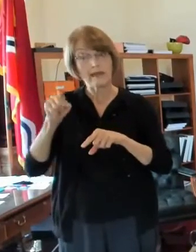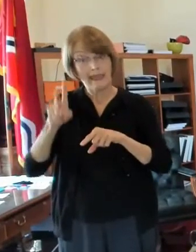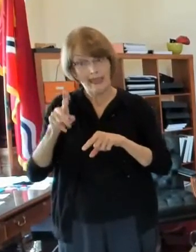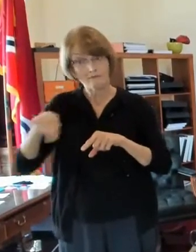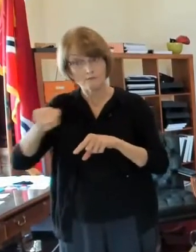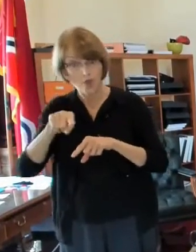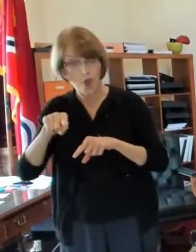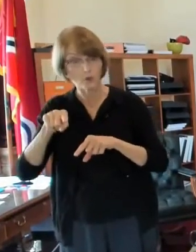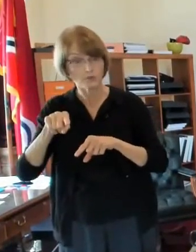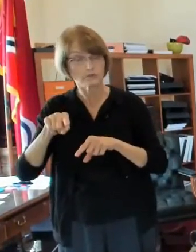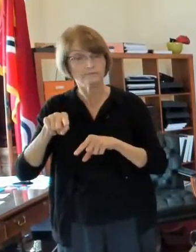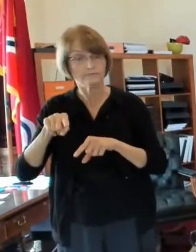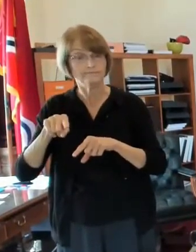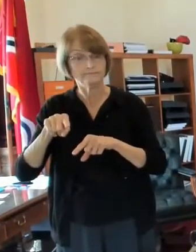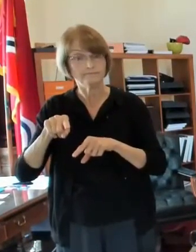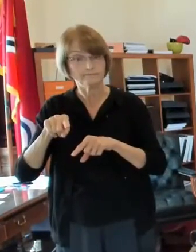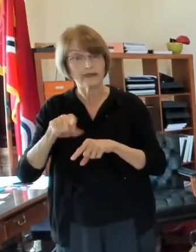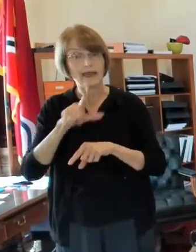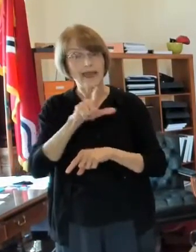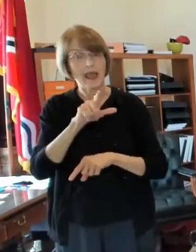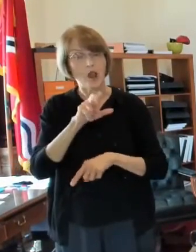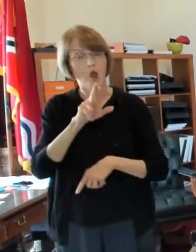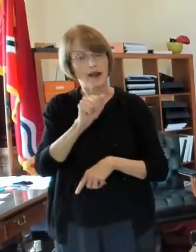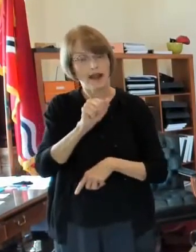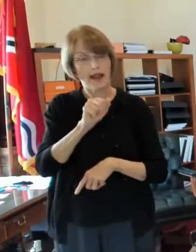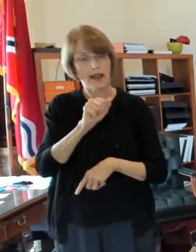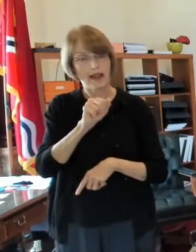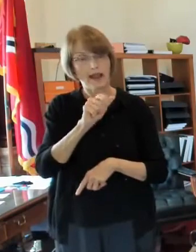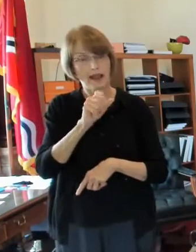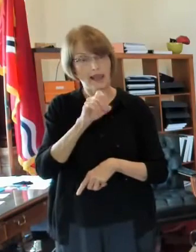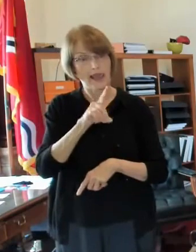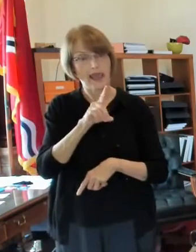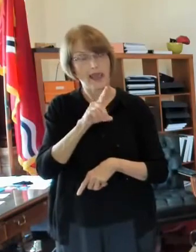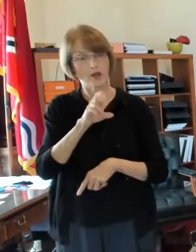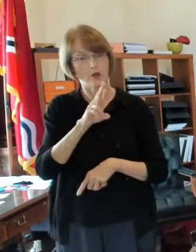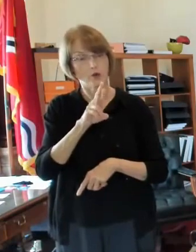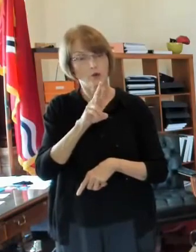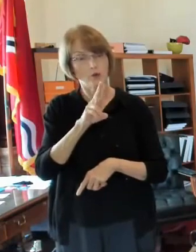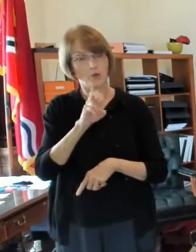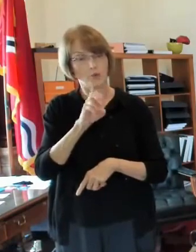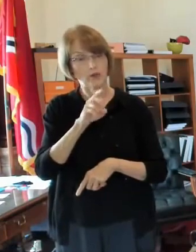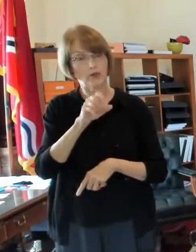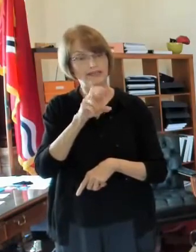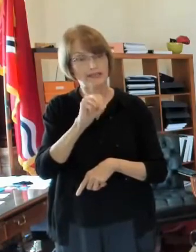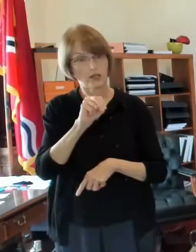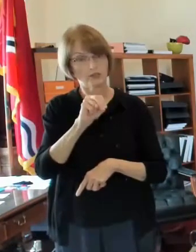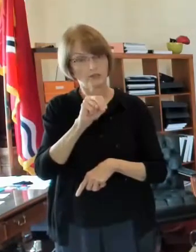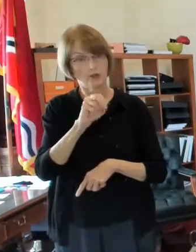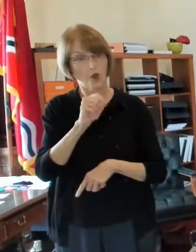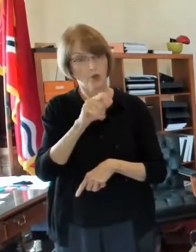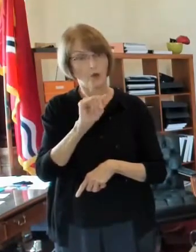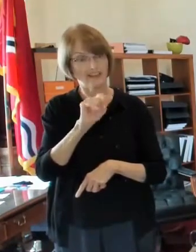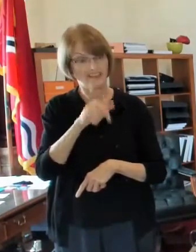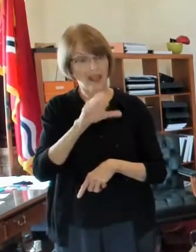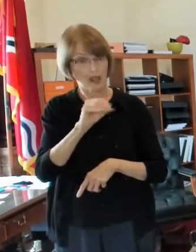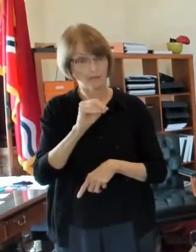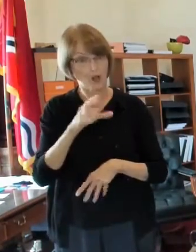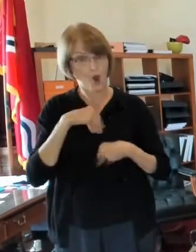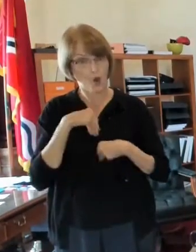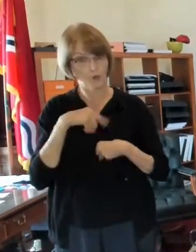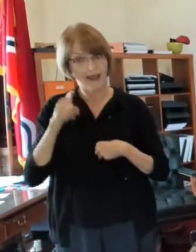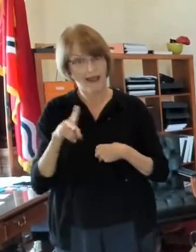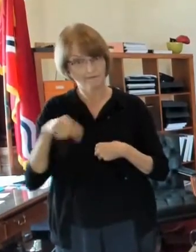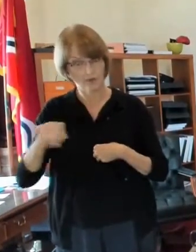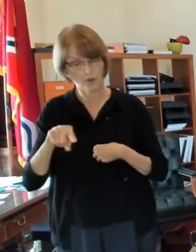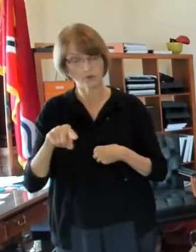were owned by lra land realization authority um three years ago we began